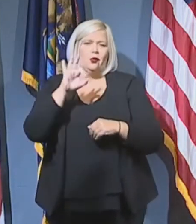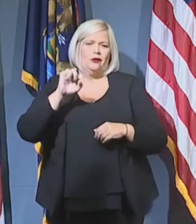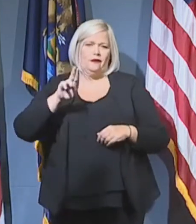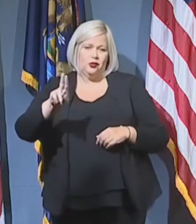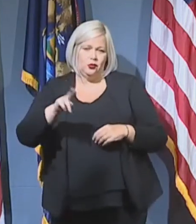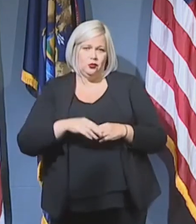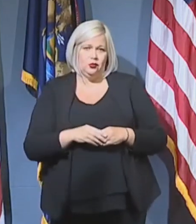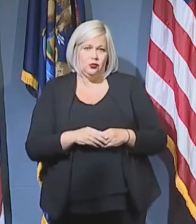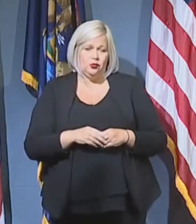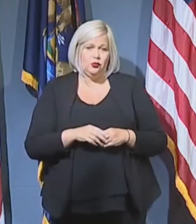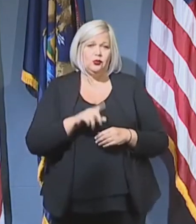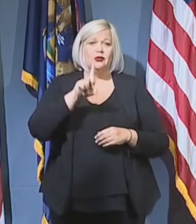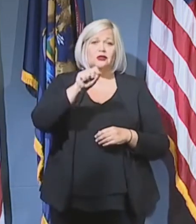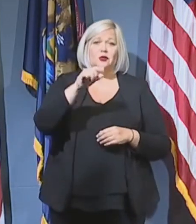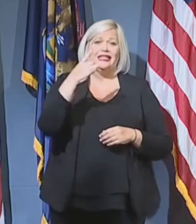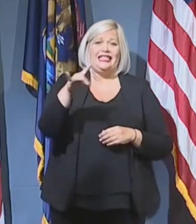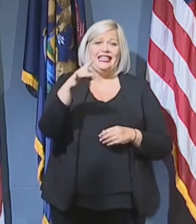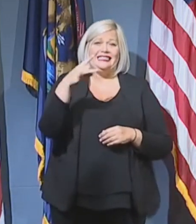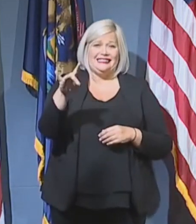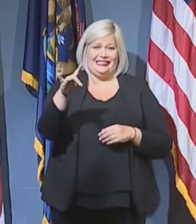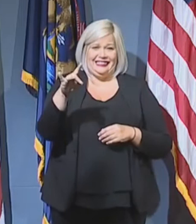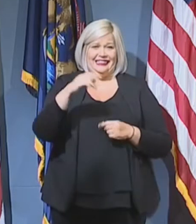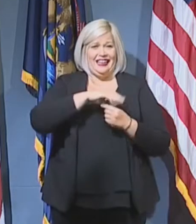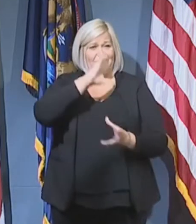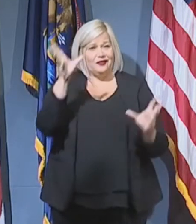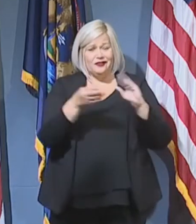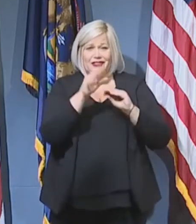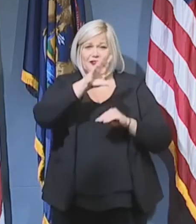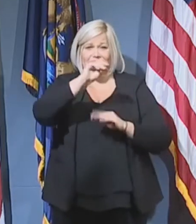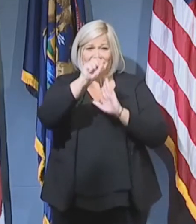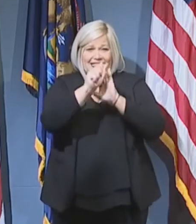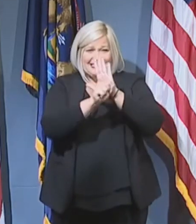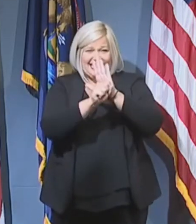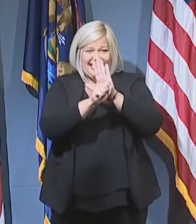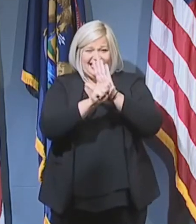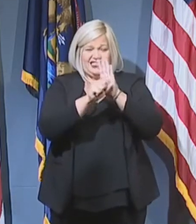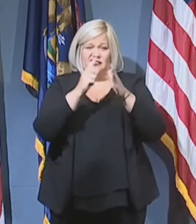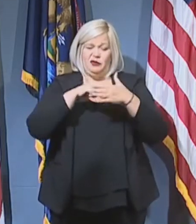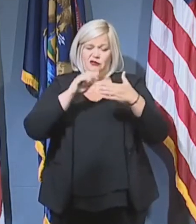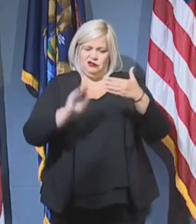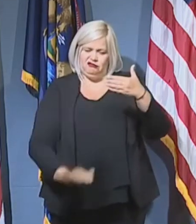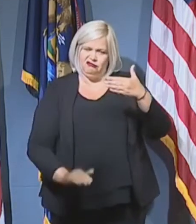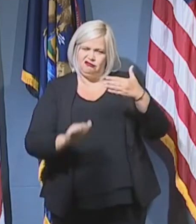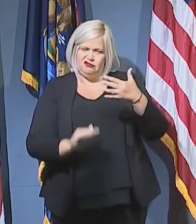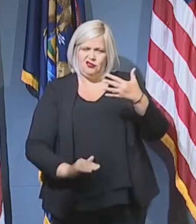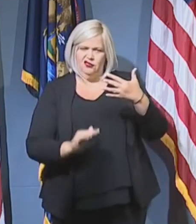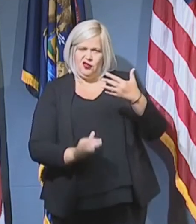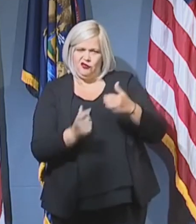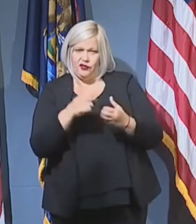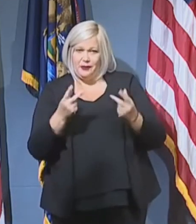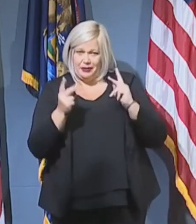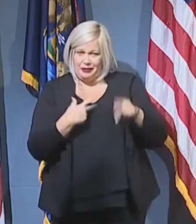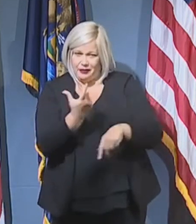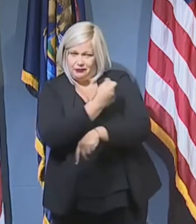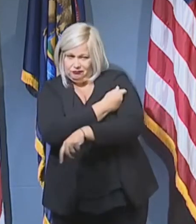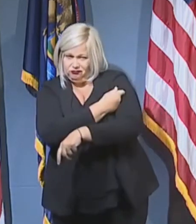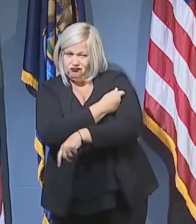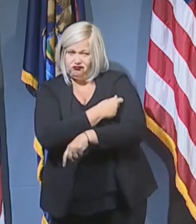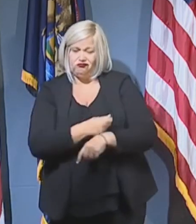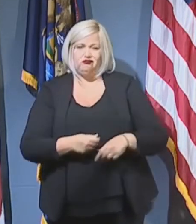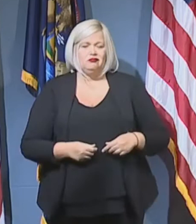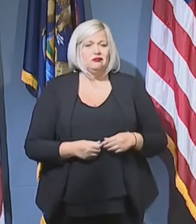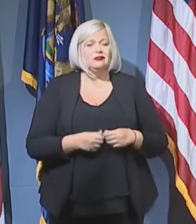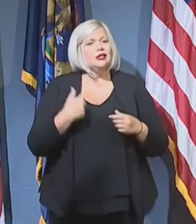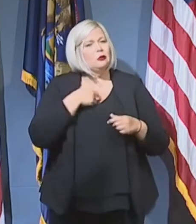2018, Michigan ranked 38th out of all 50 states for flu vaccination rates. We can do